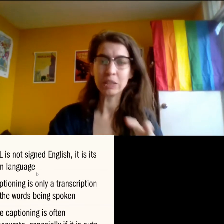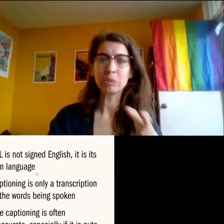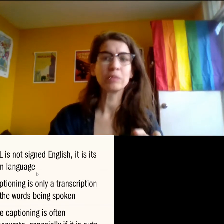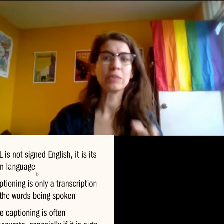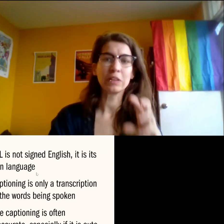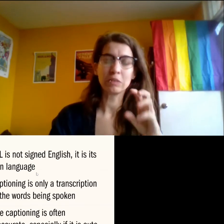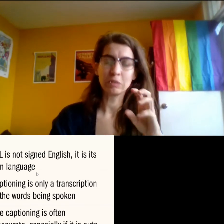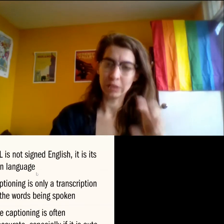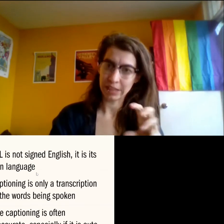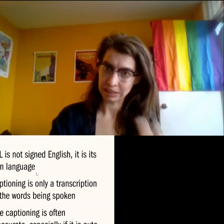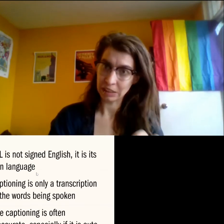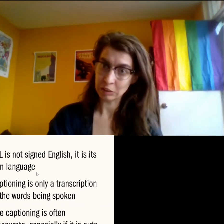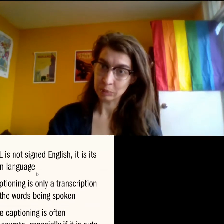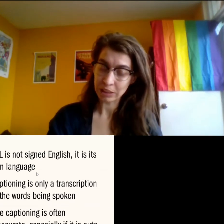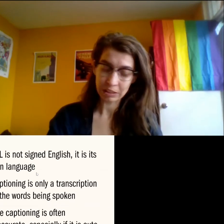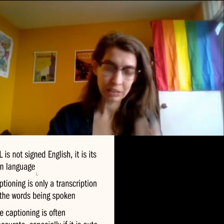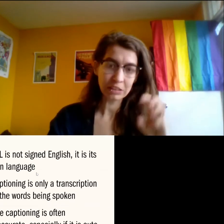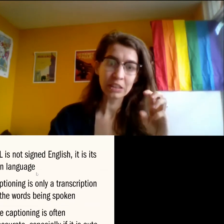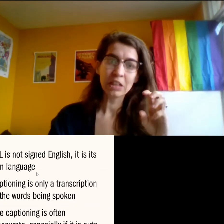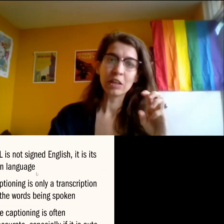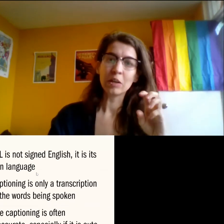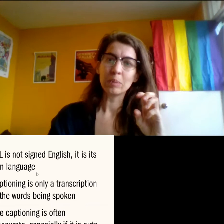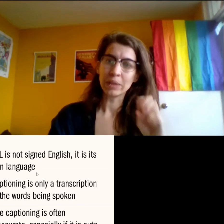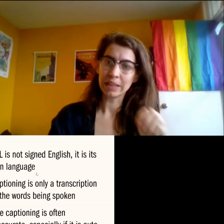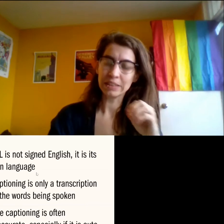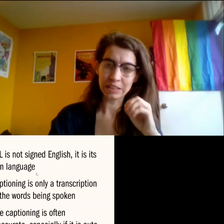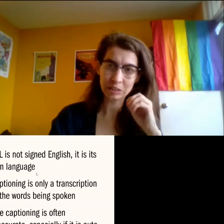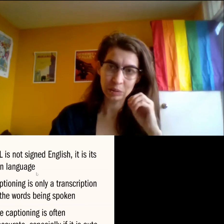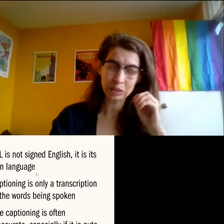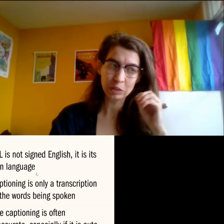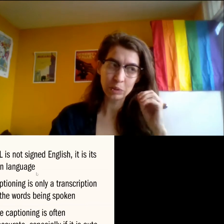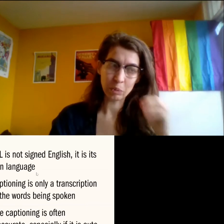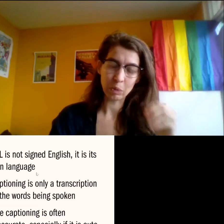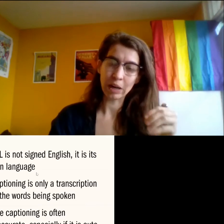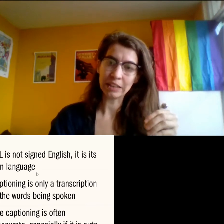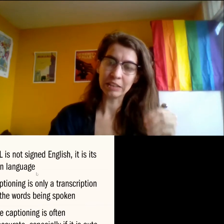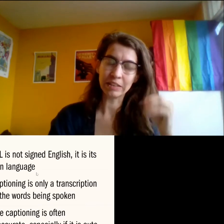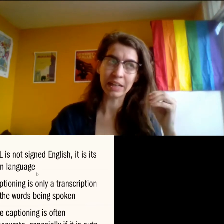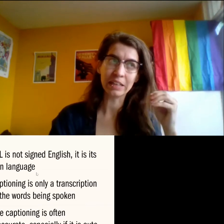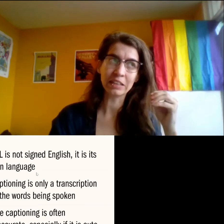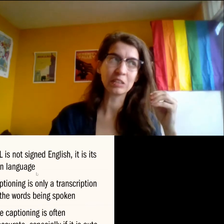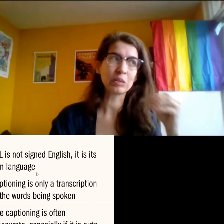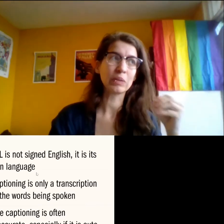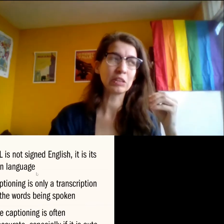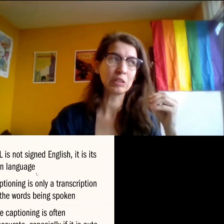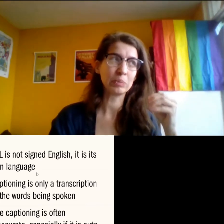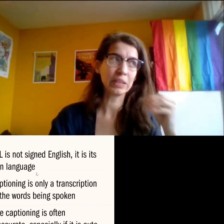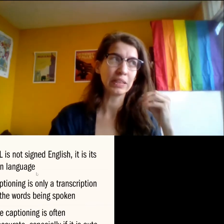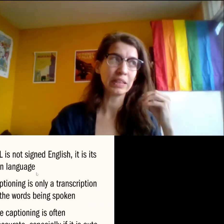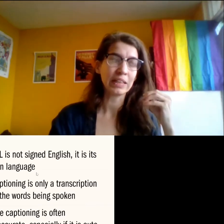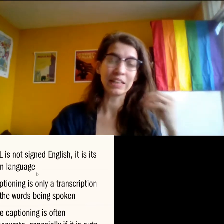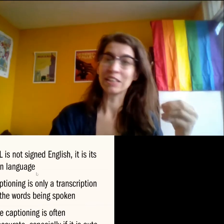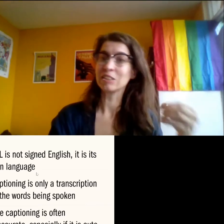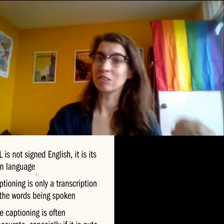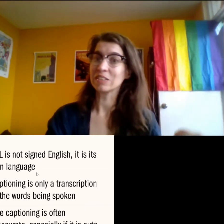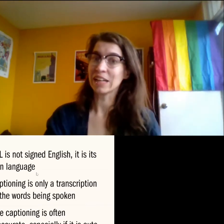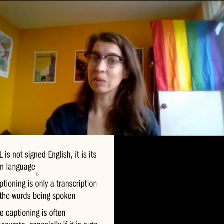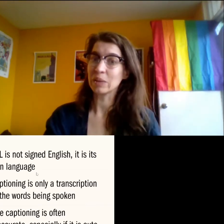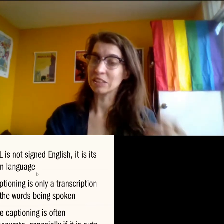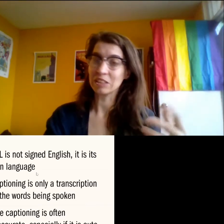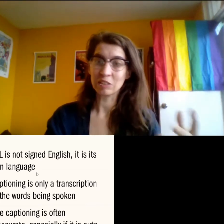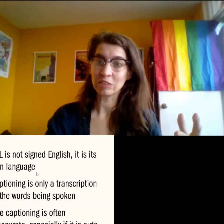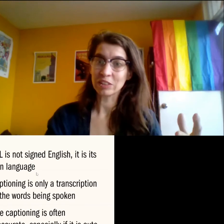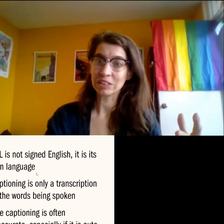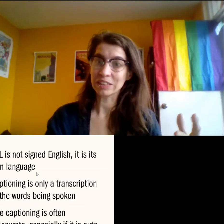going to be preferred for ASL speakers because it is going to be more accurate and it is going to be in their